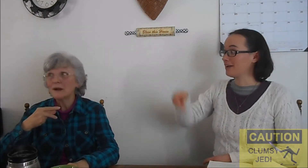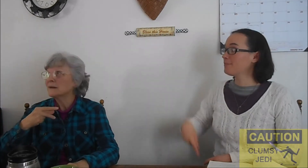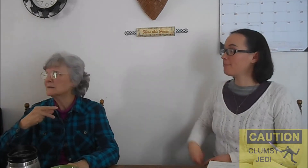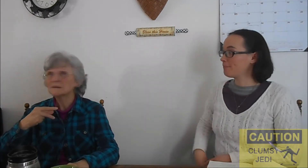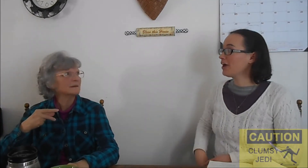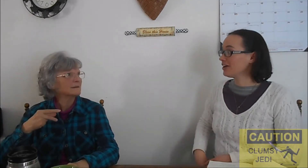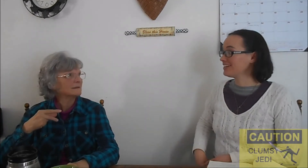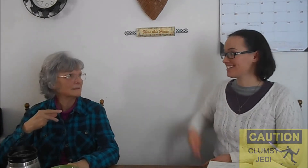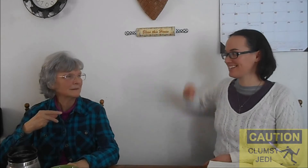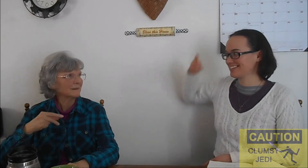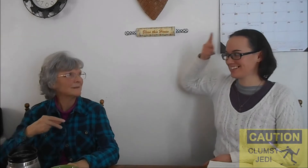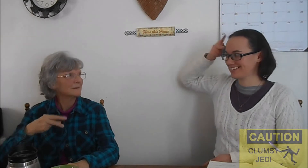Parents. Parents.